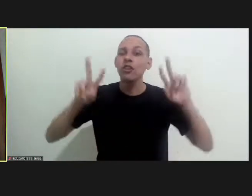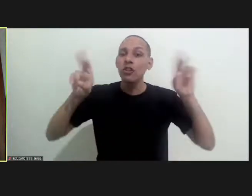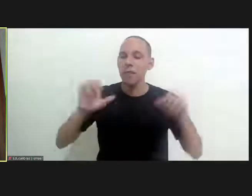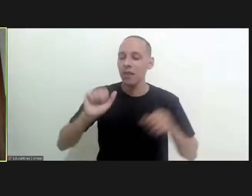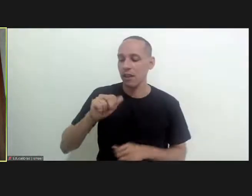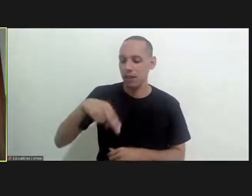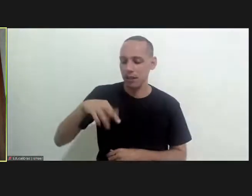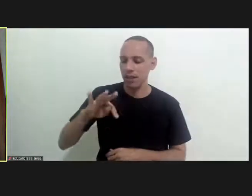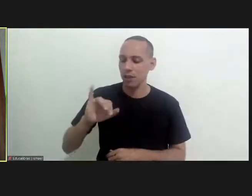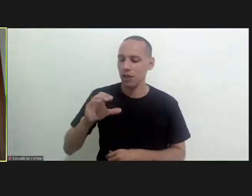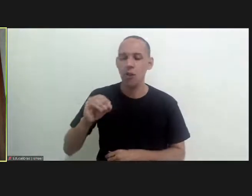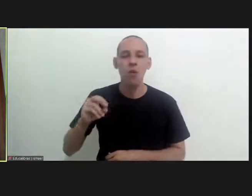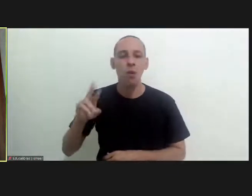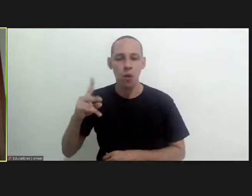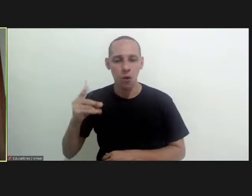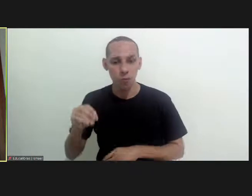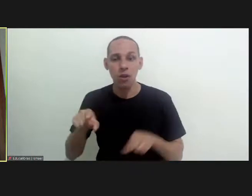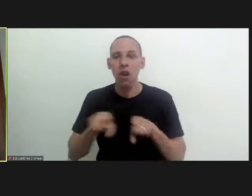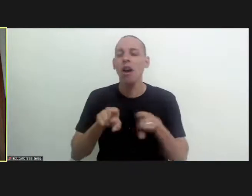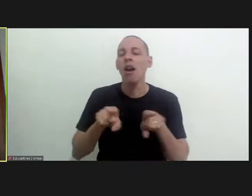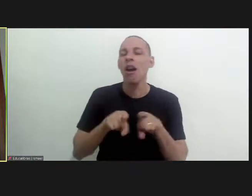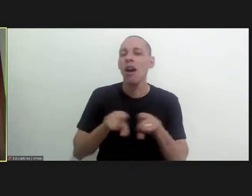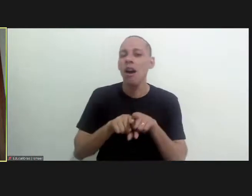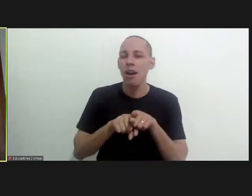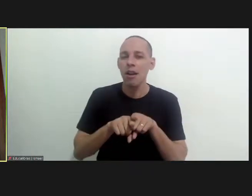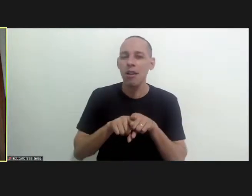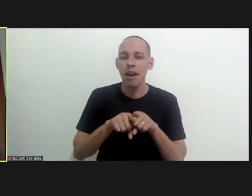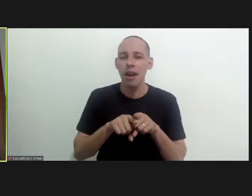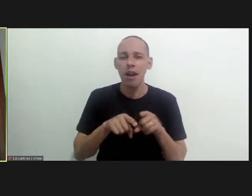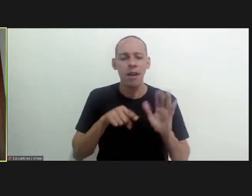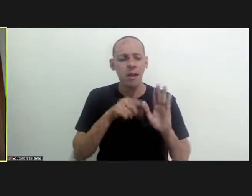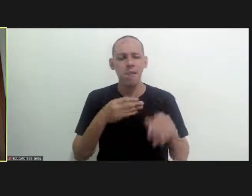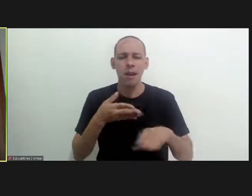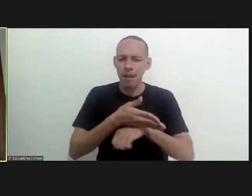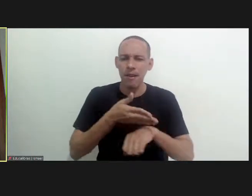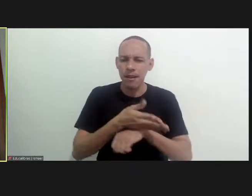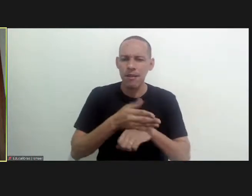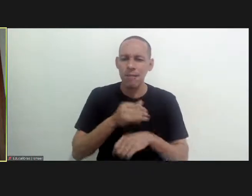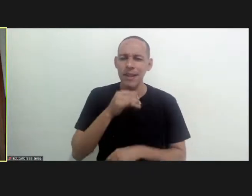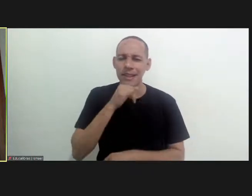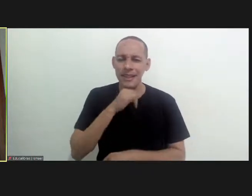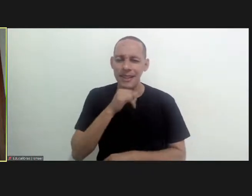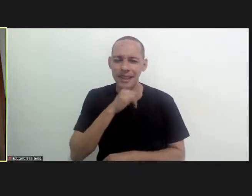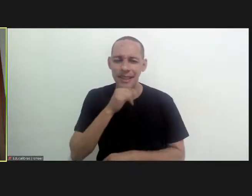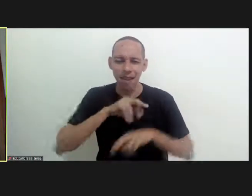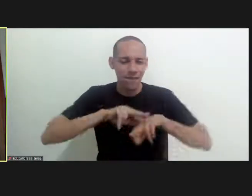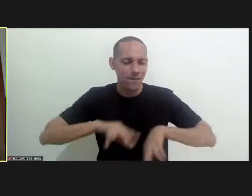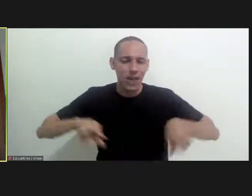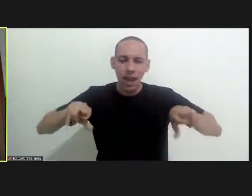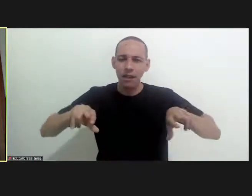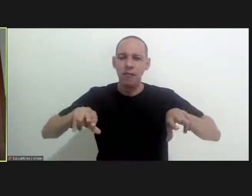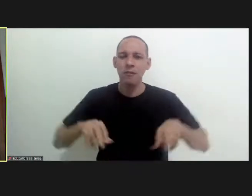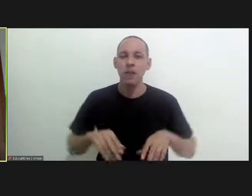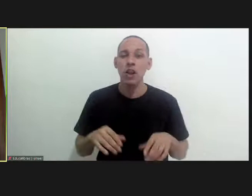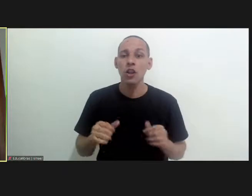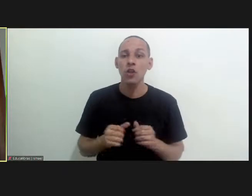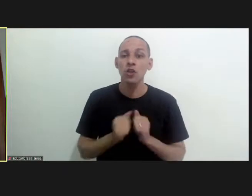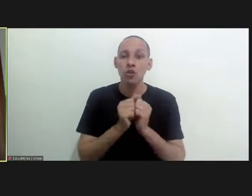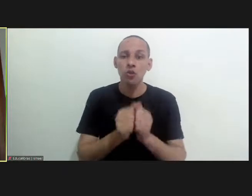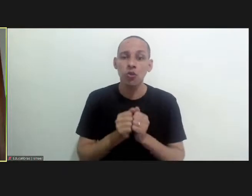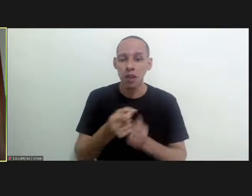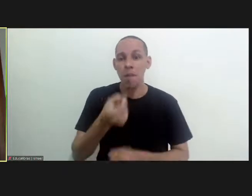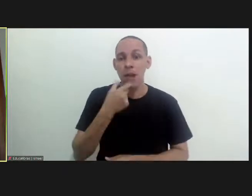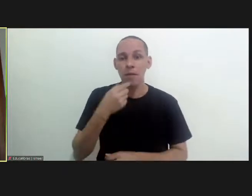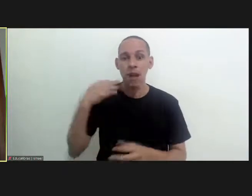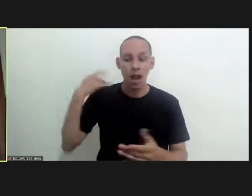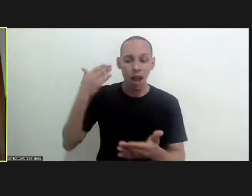disease apart from the participation in approximately 600 drugs for the treatment of Chagas Chagas with